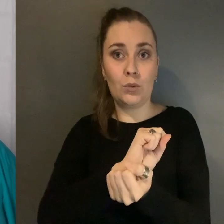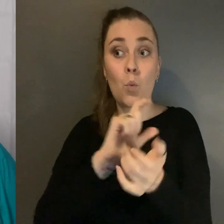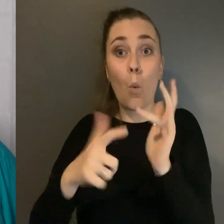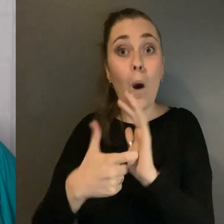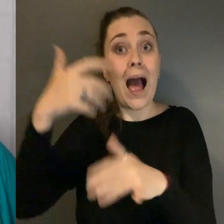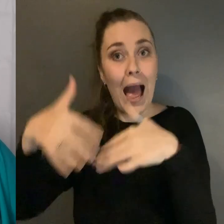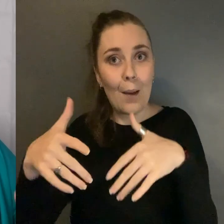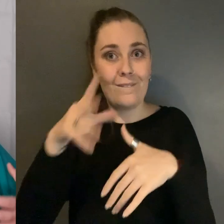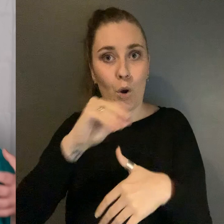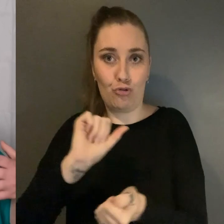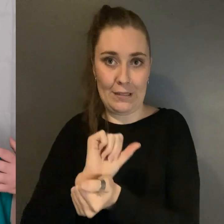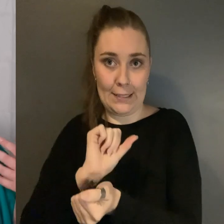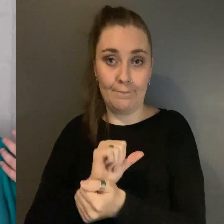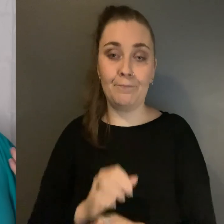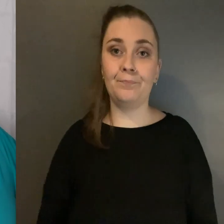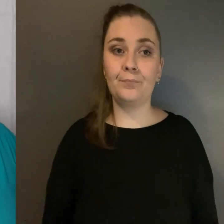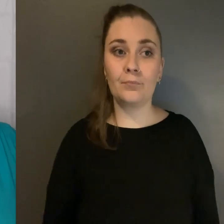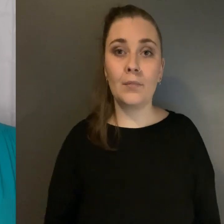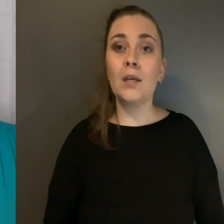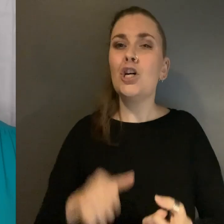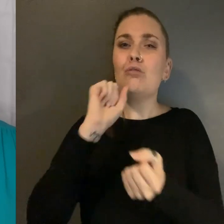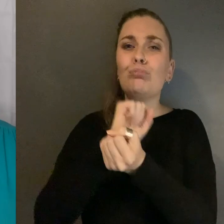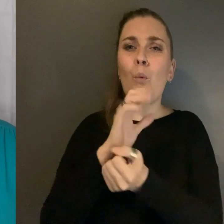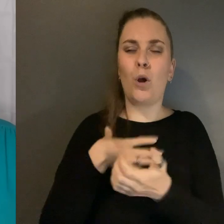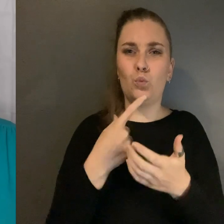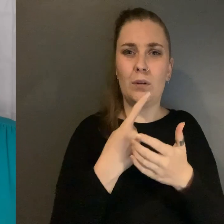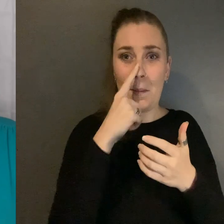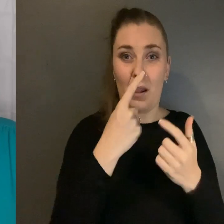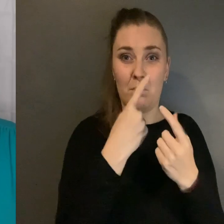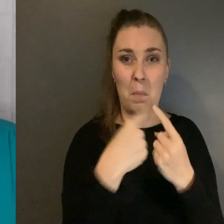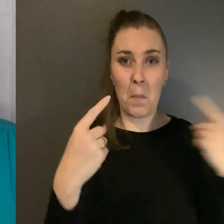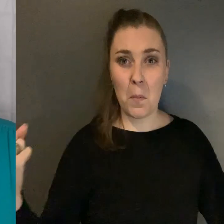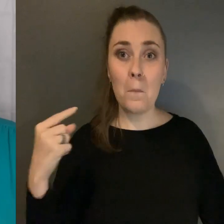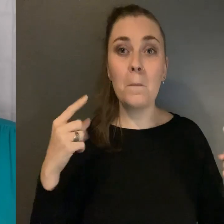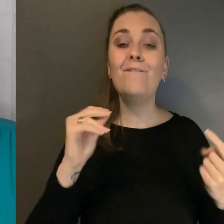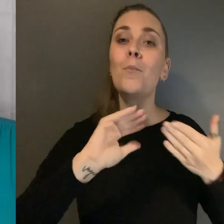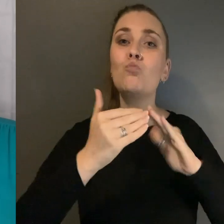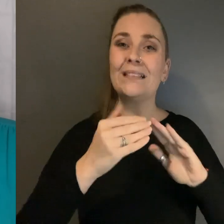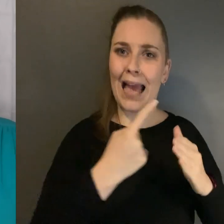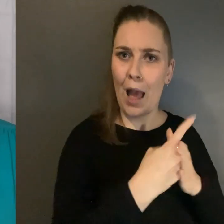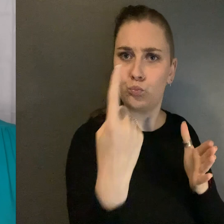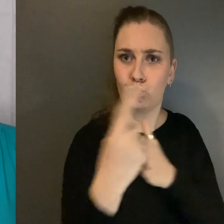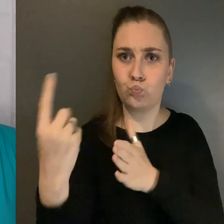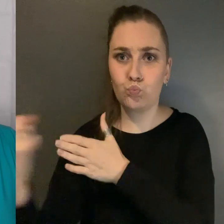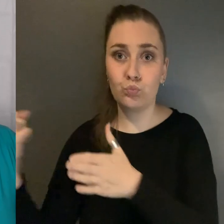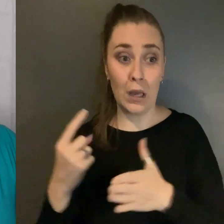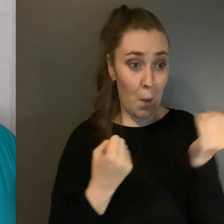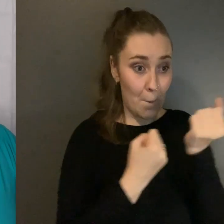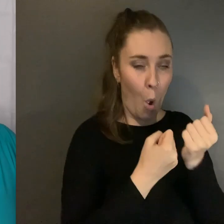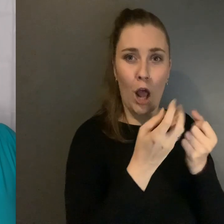cause Prisons serve to isolate people from their communities and their support systems Within